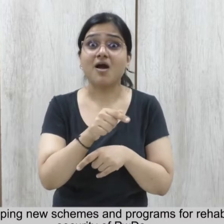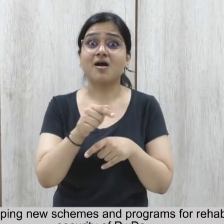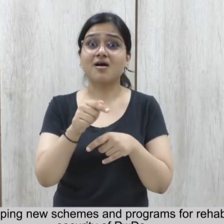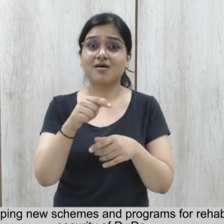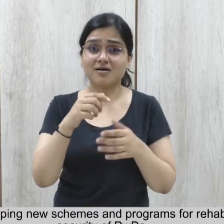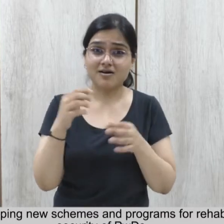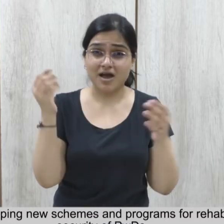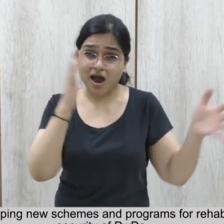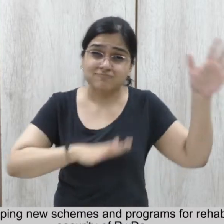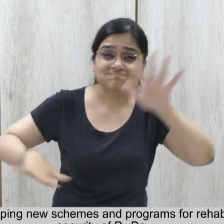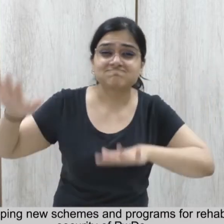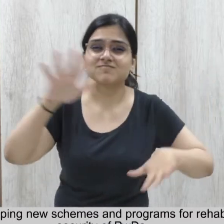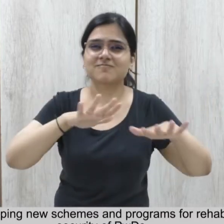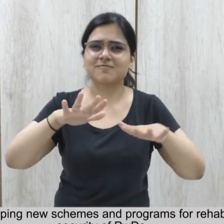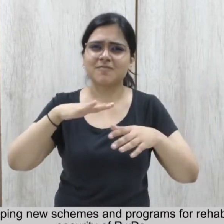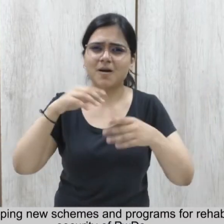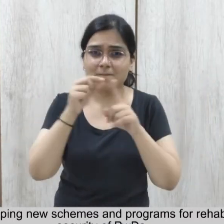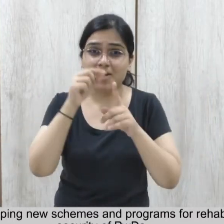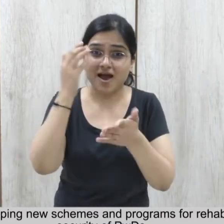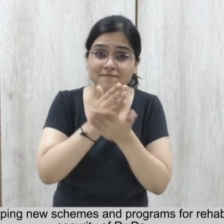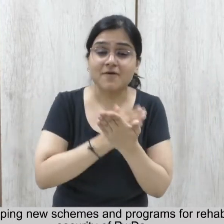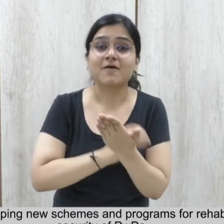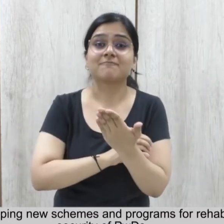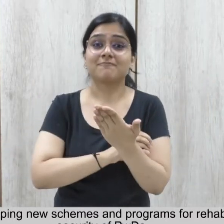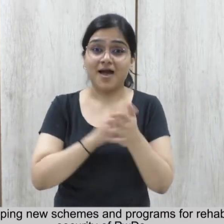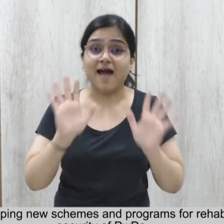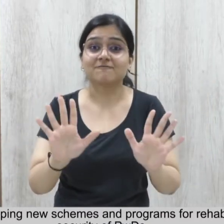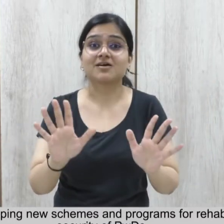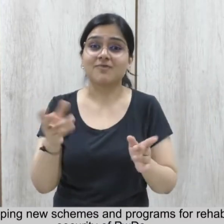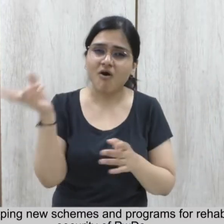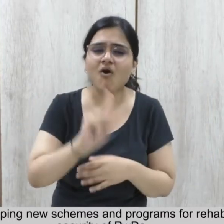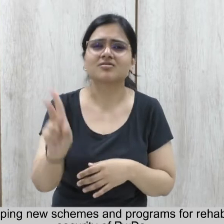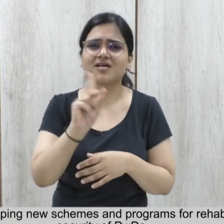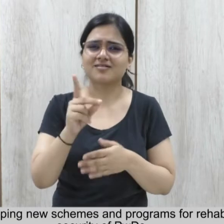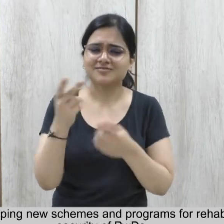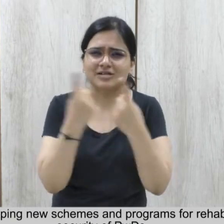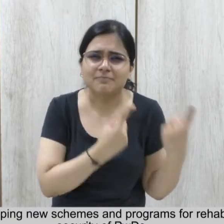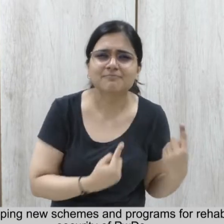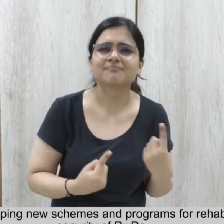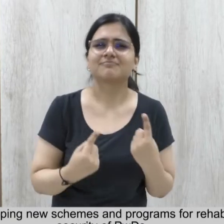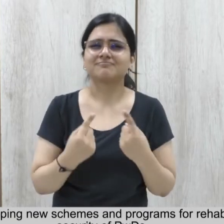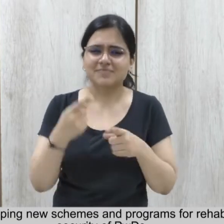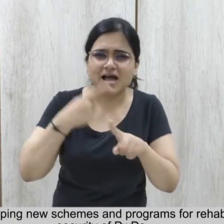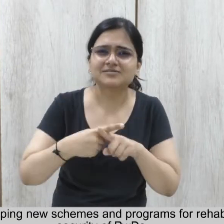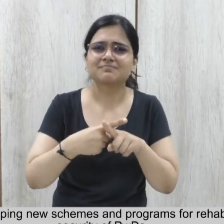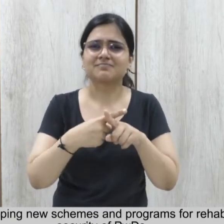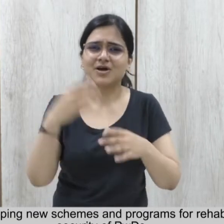And rehabilitation And Social security